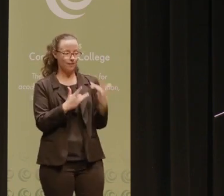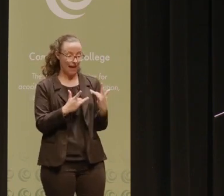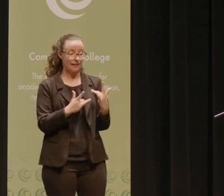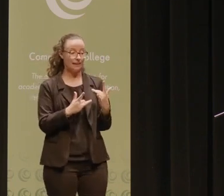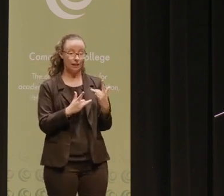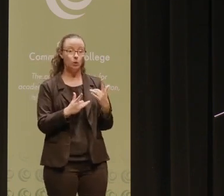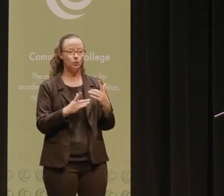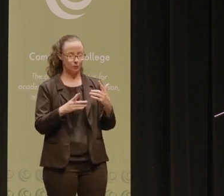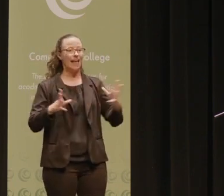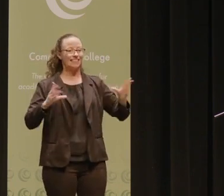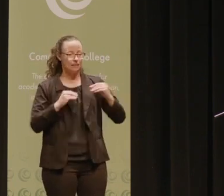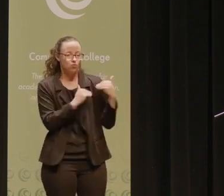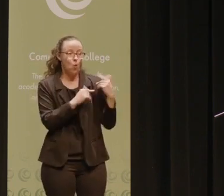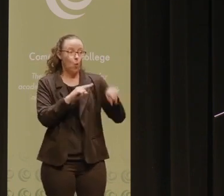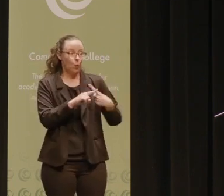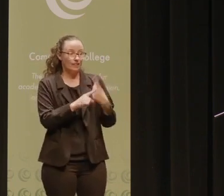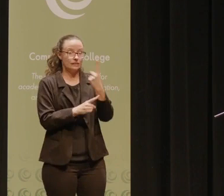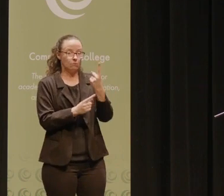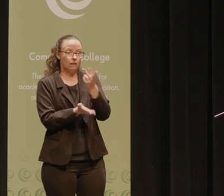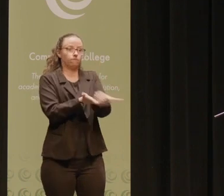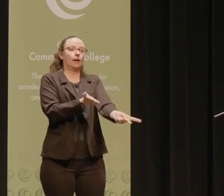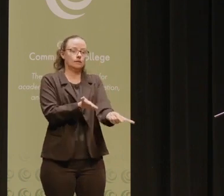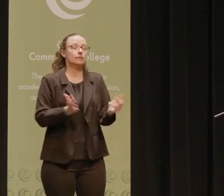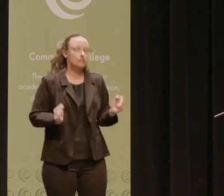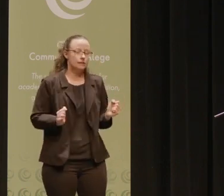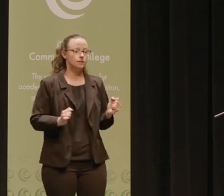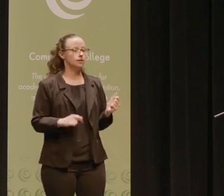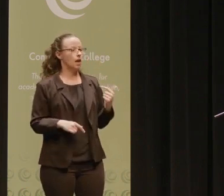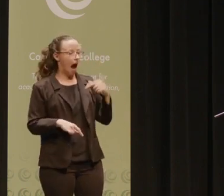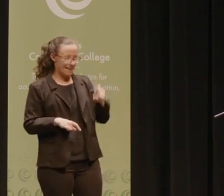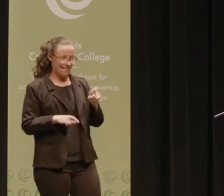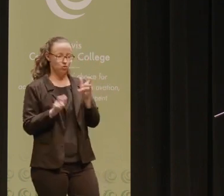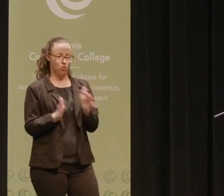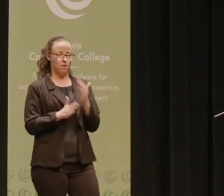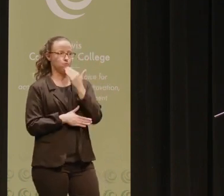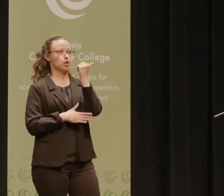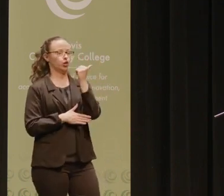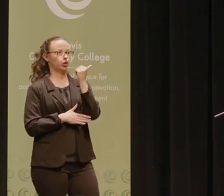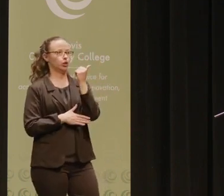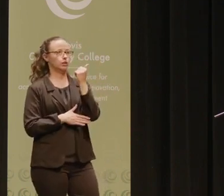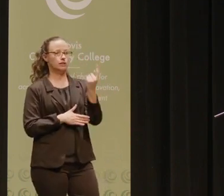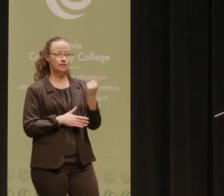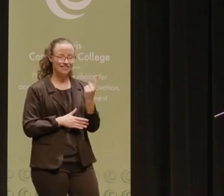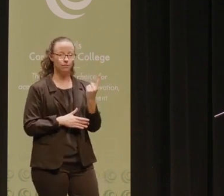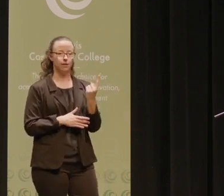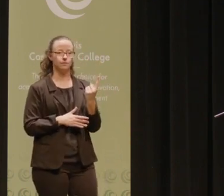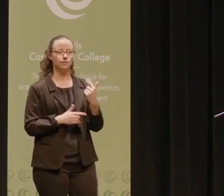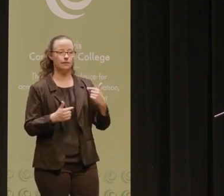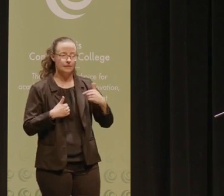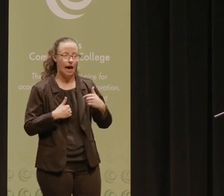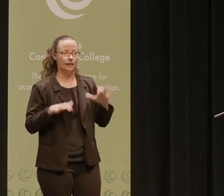don't go as well as they hoped or expected. They may say, hey, I need to plan or prepare better or something to that effect.